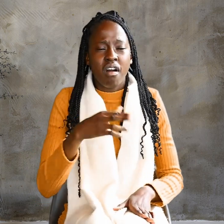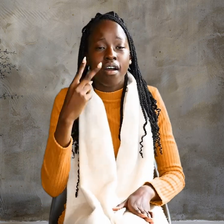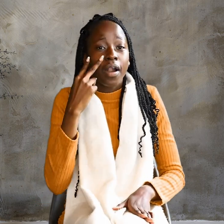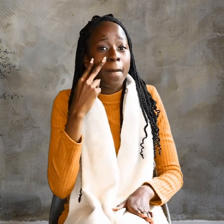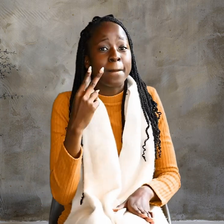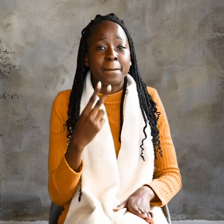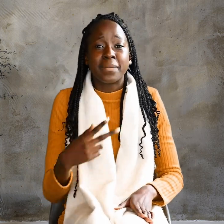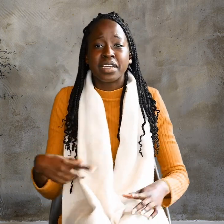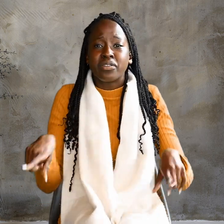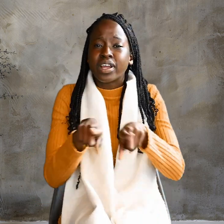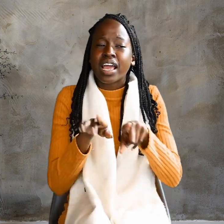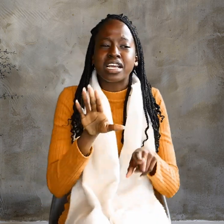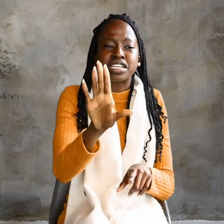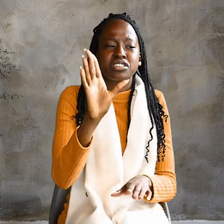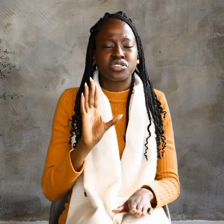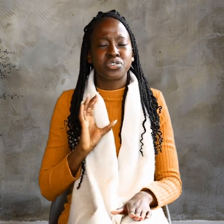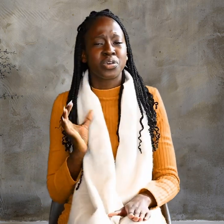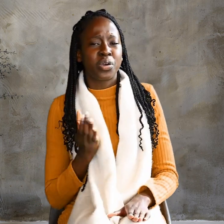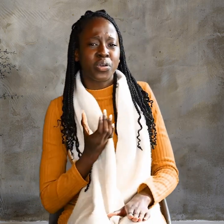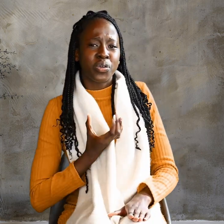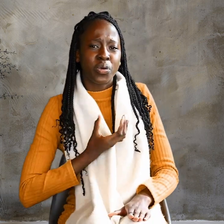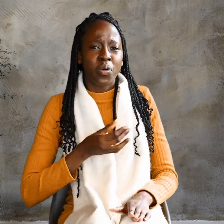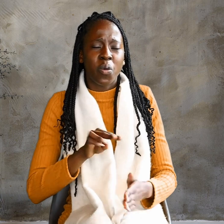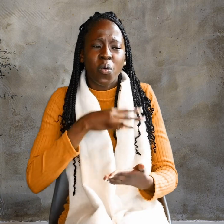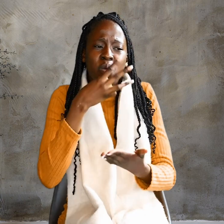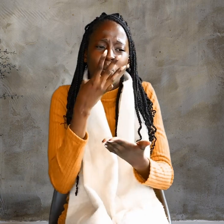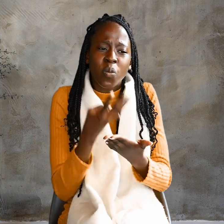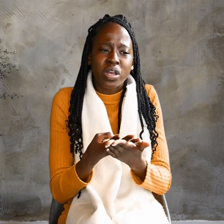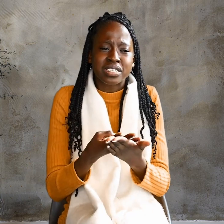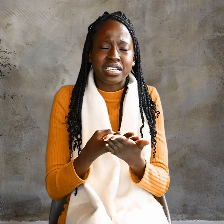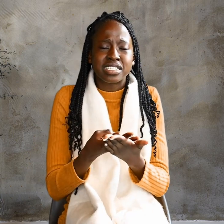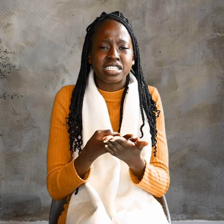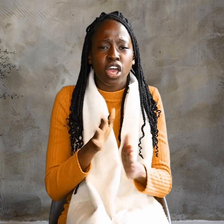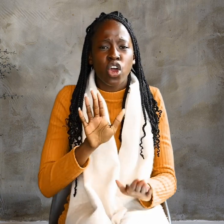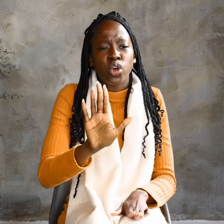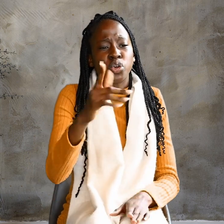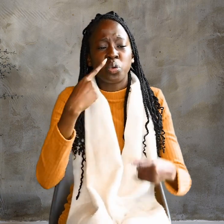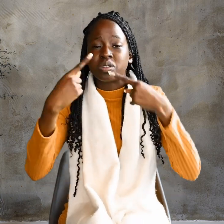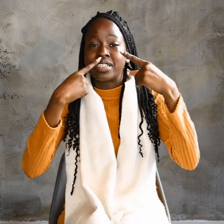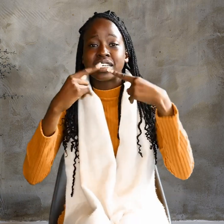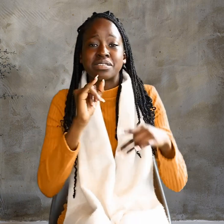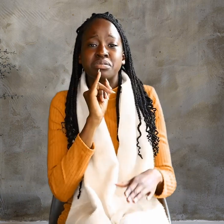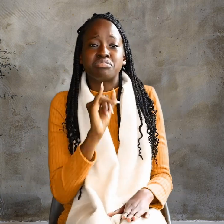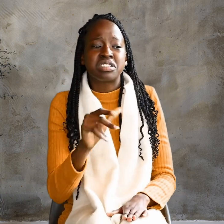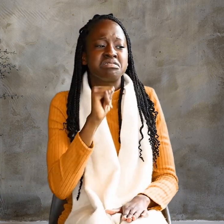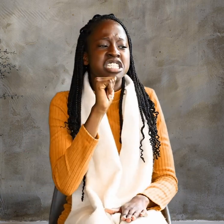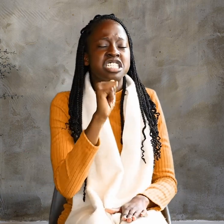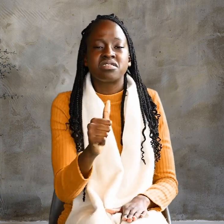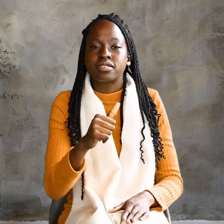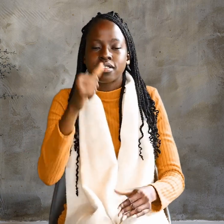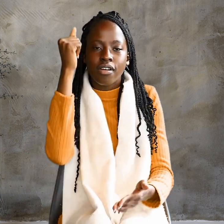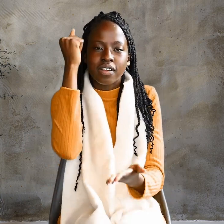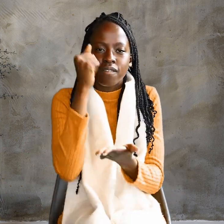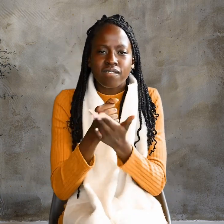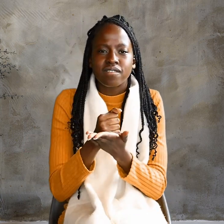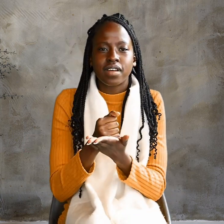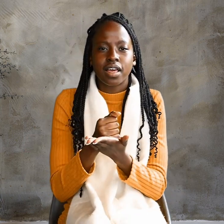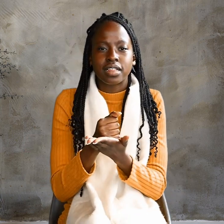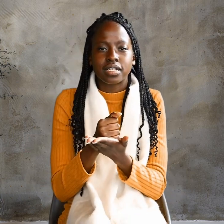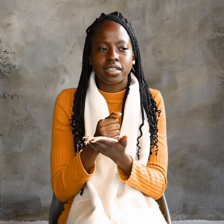are, appearing as your own witness. Your testimony is not valid.